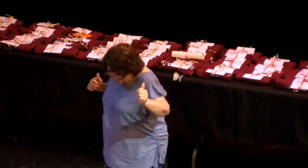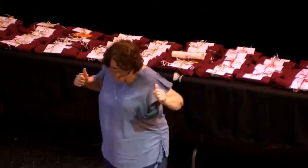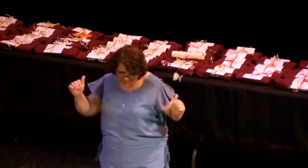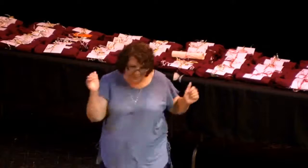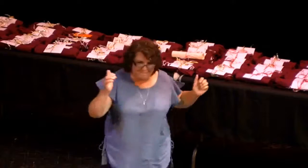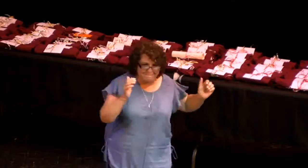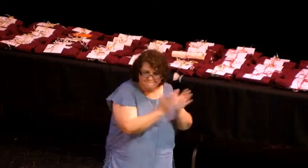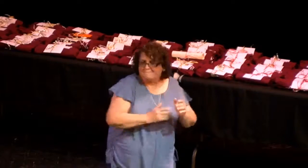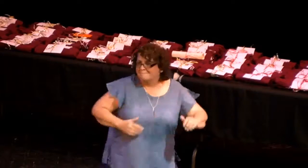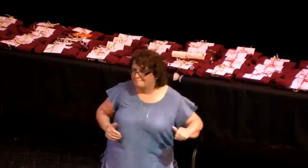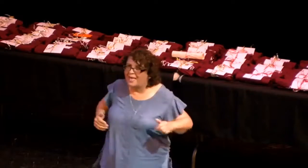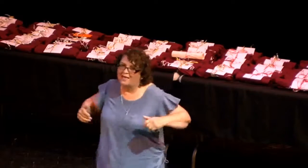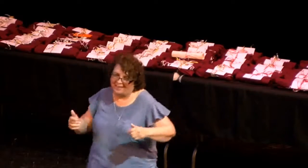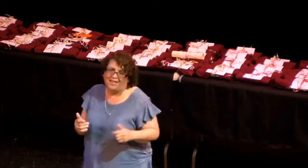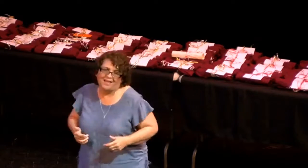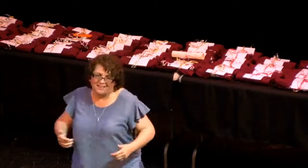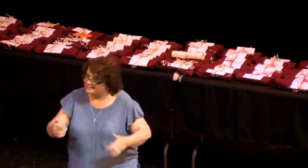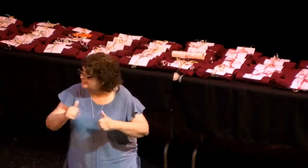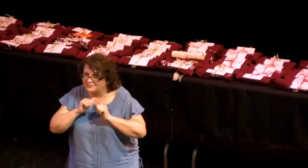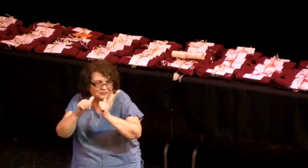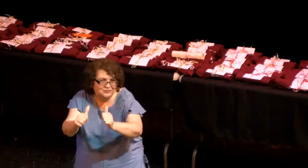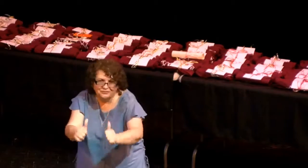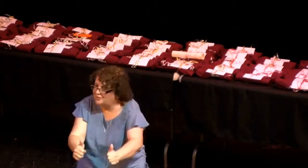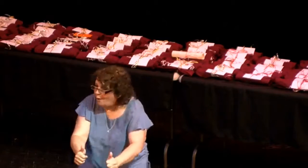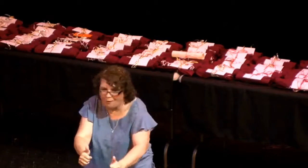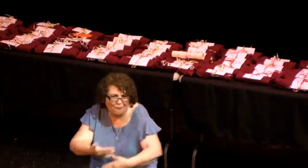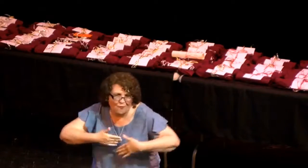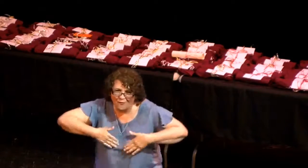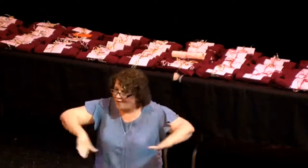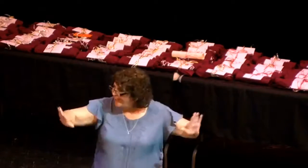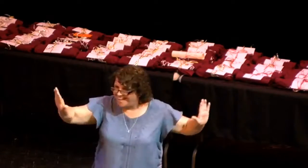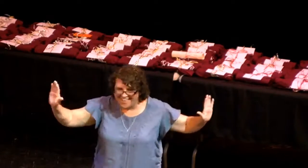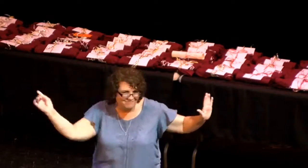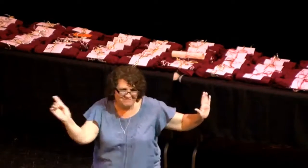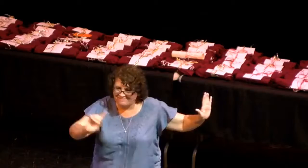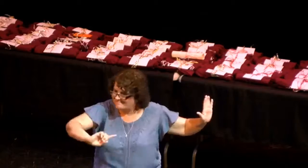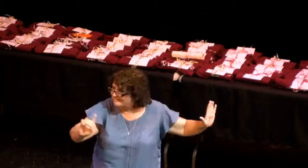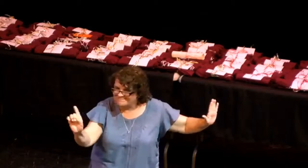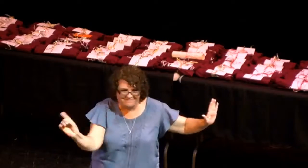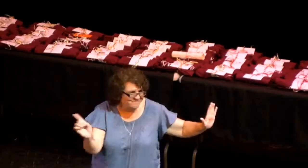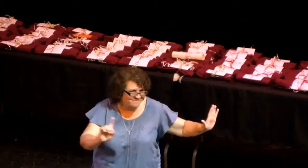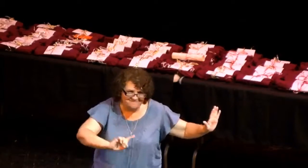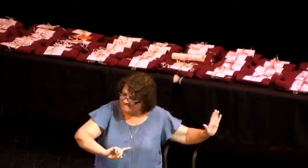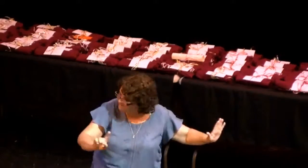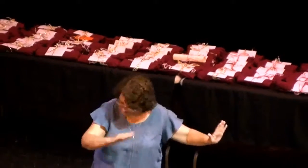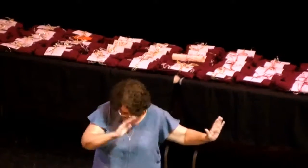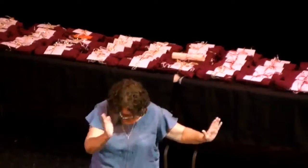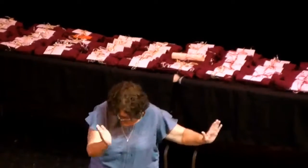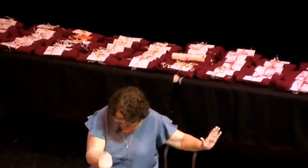I want back then. Oh, I want back then.